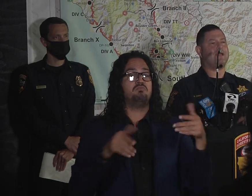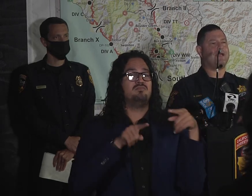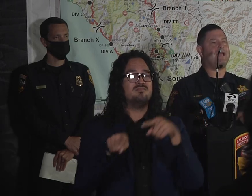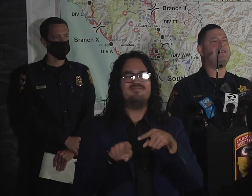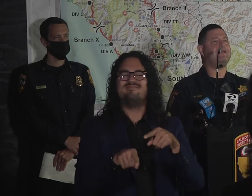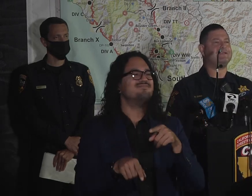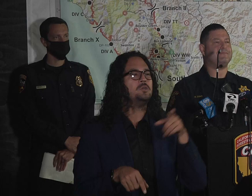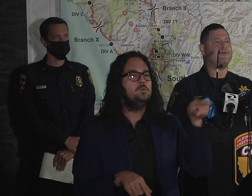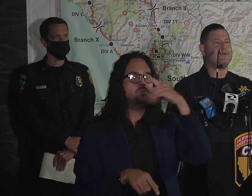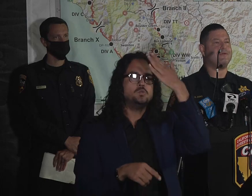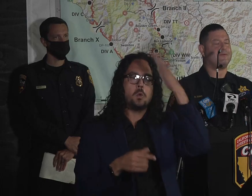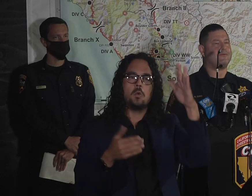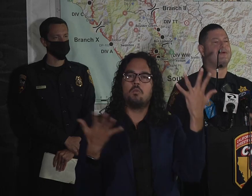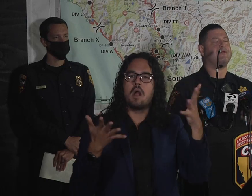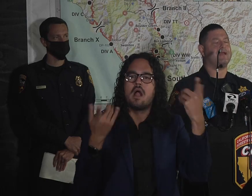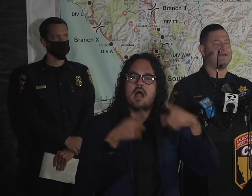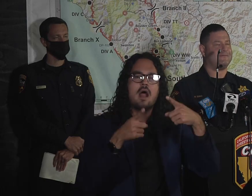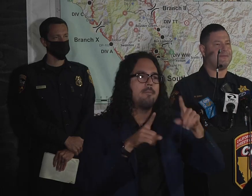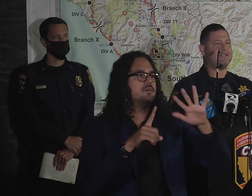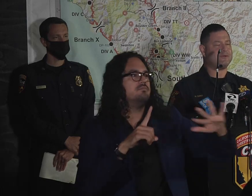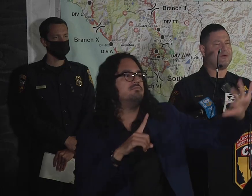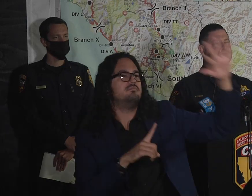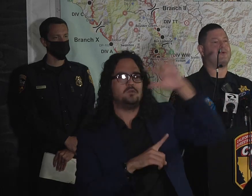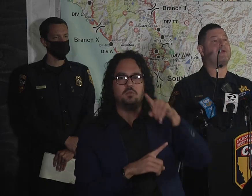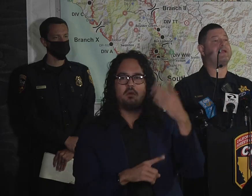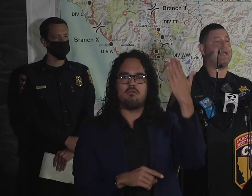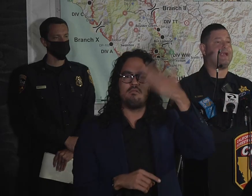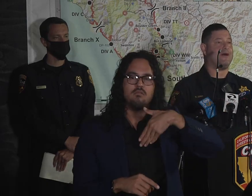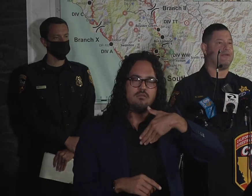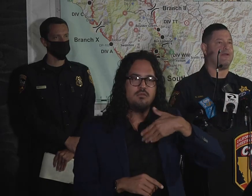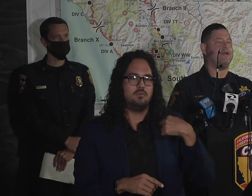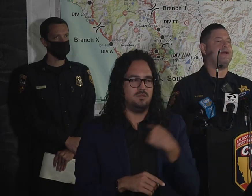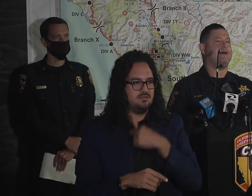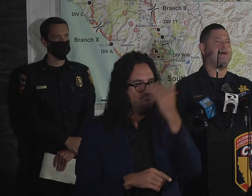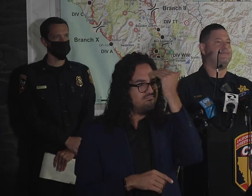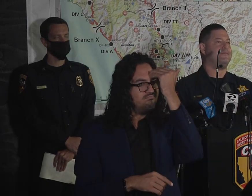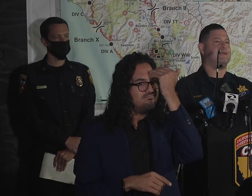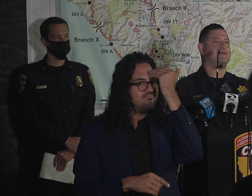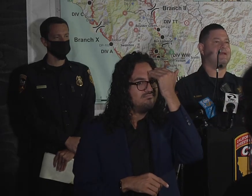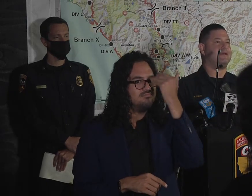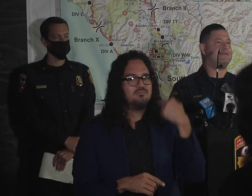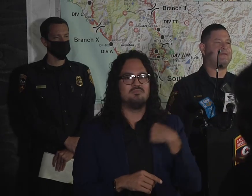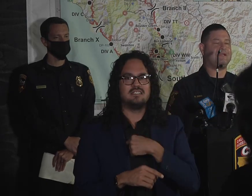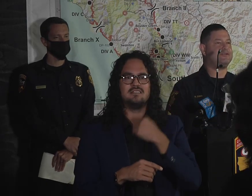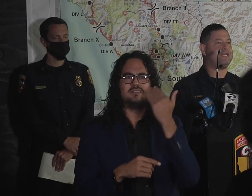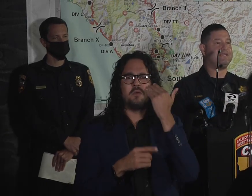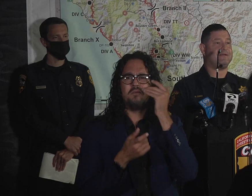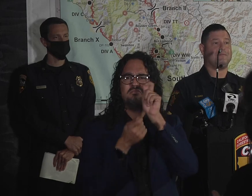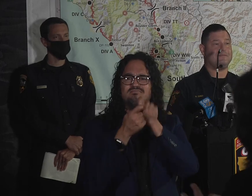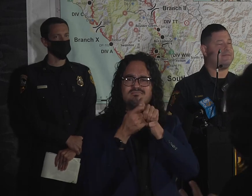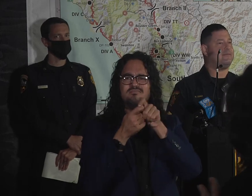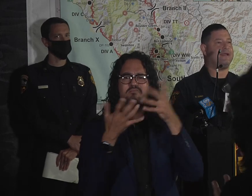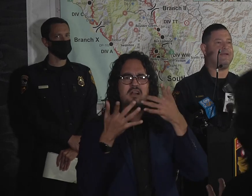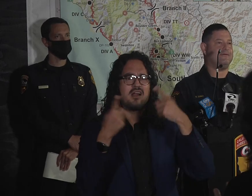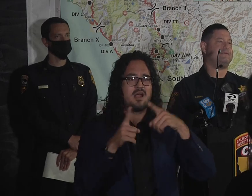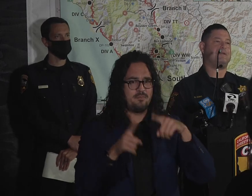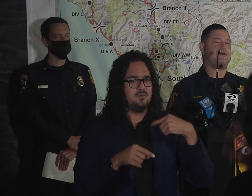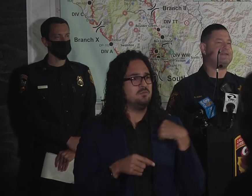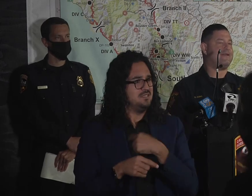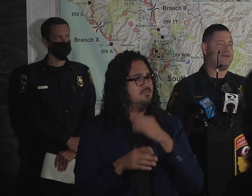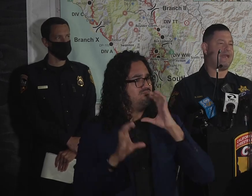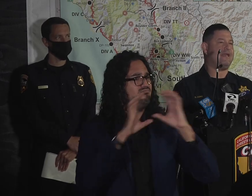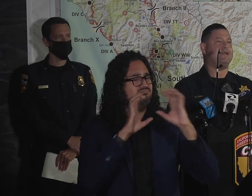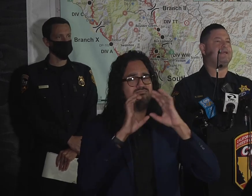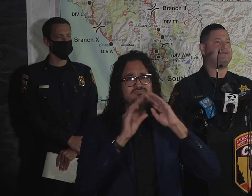why I mentioned that anything that's important, information-wise, we're working to get it out there. Things are changing constantly